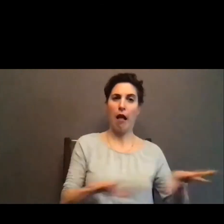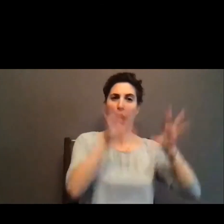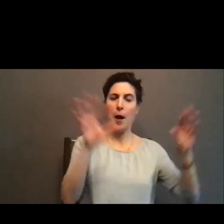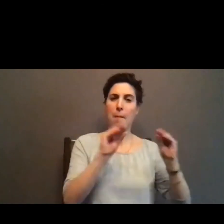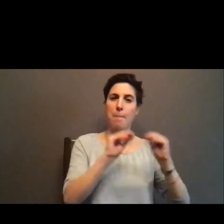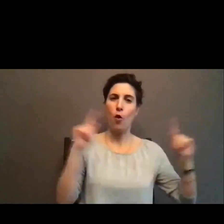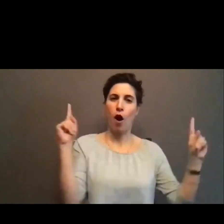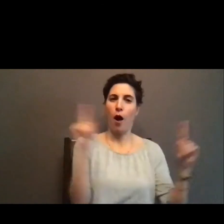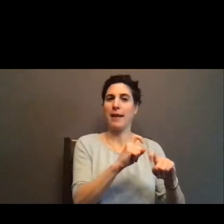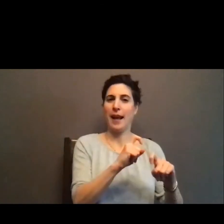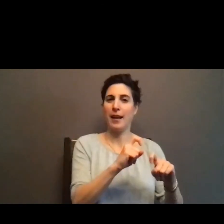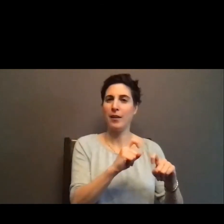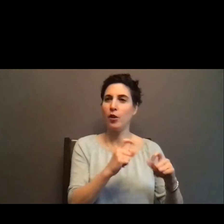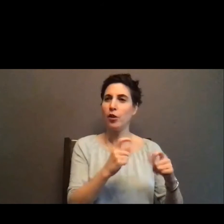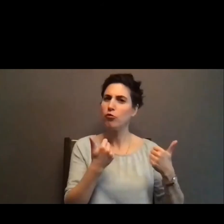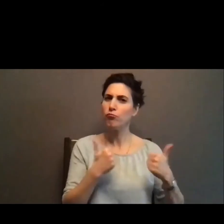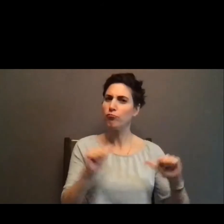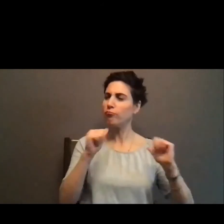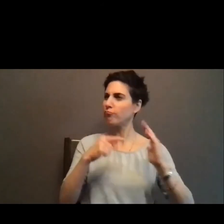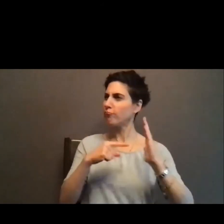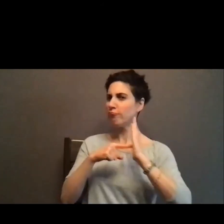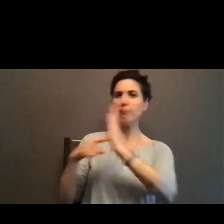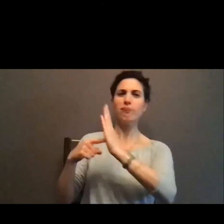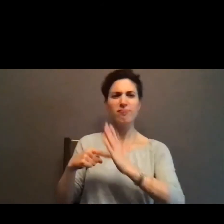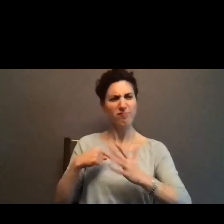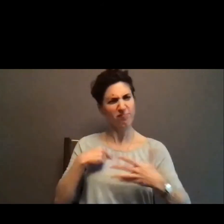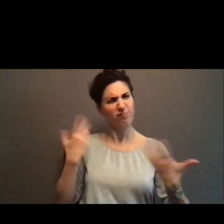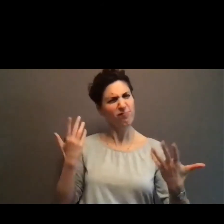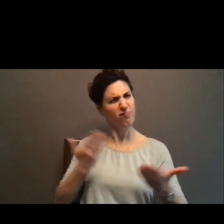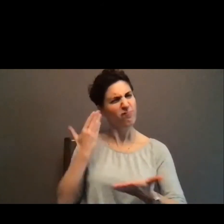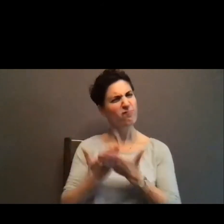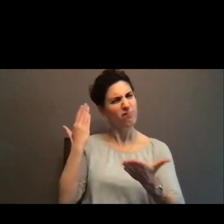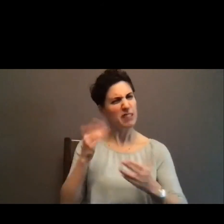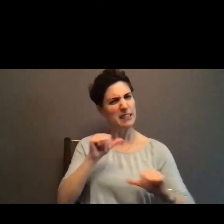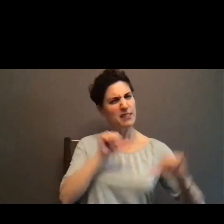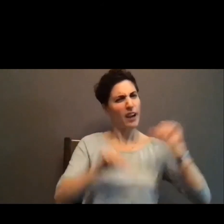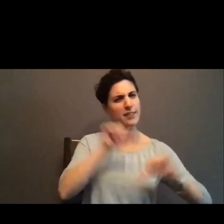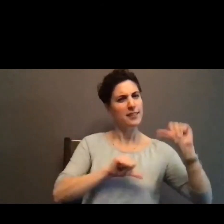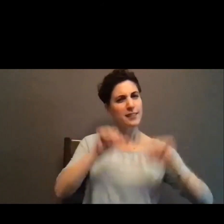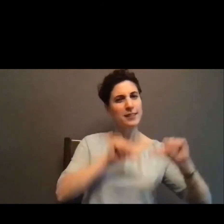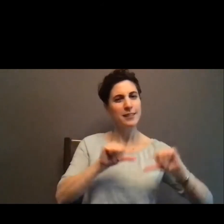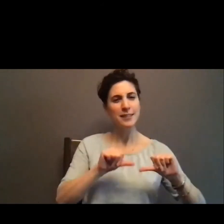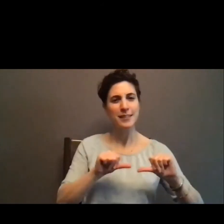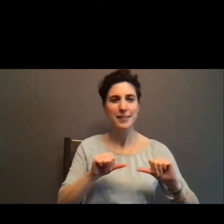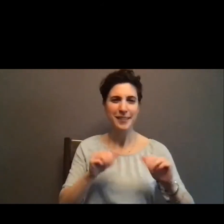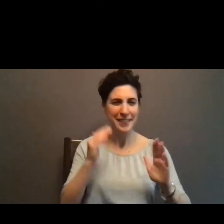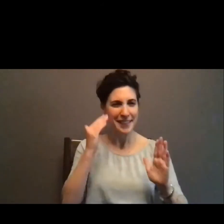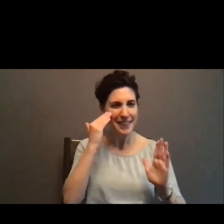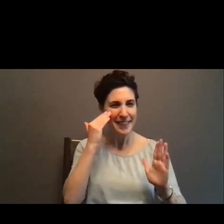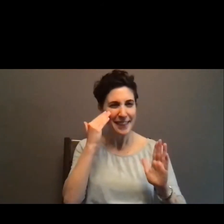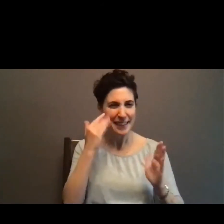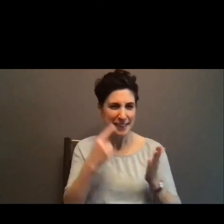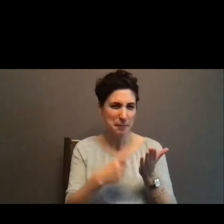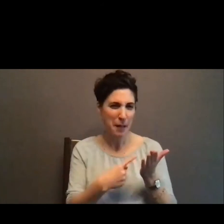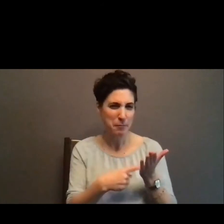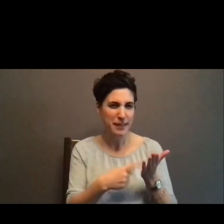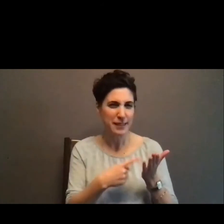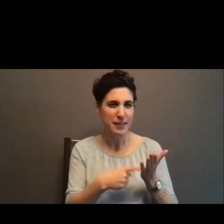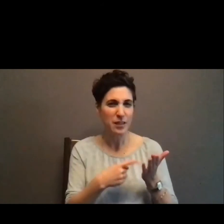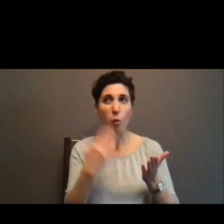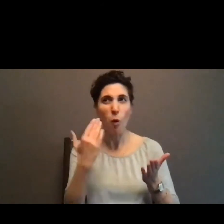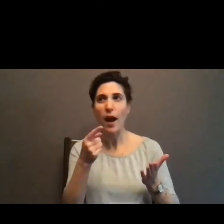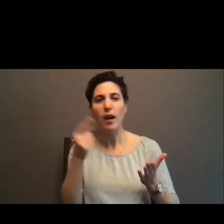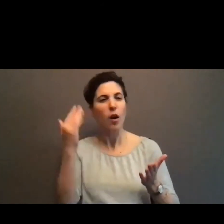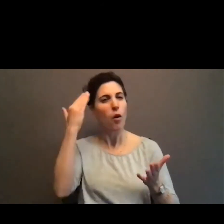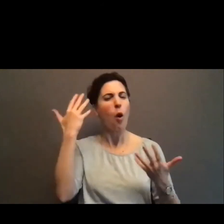complex and we use bigger words, even though we don't need to, because we're trying to buffer ourselves from those kinds